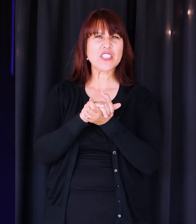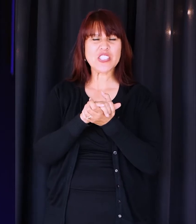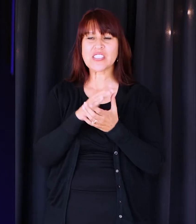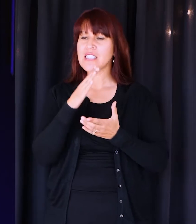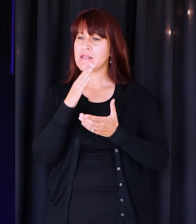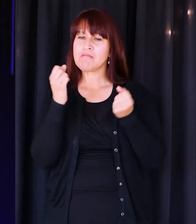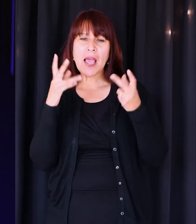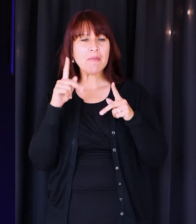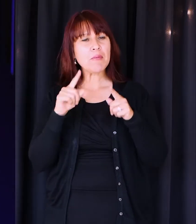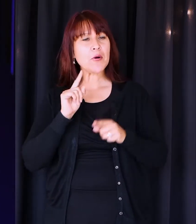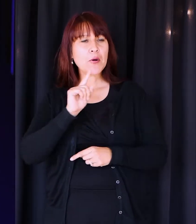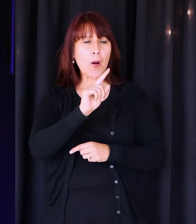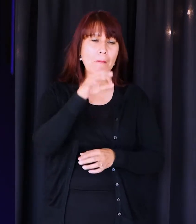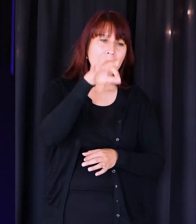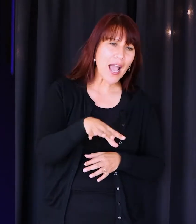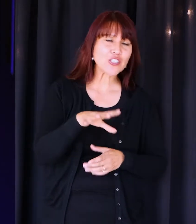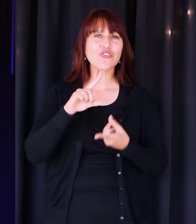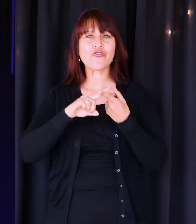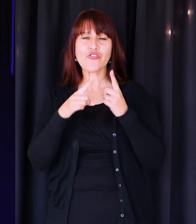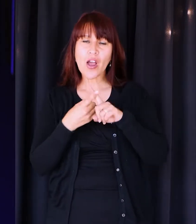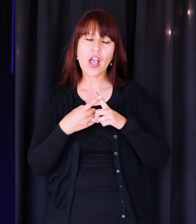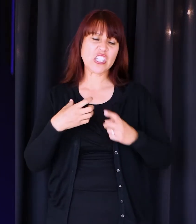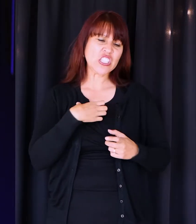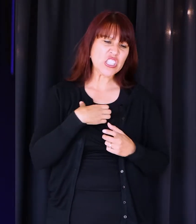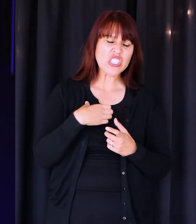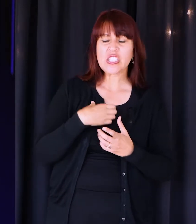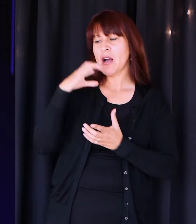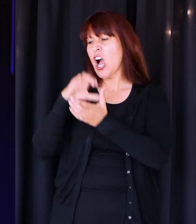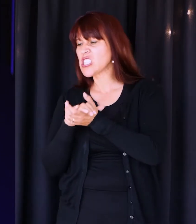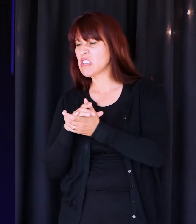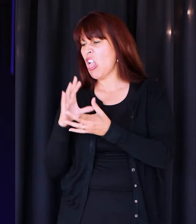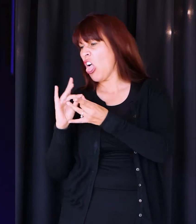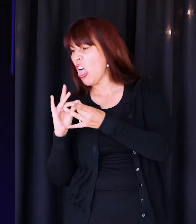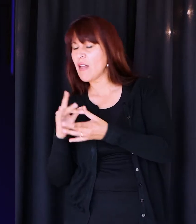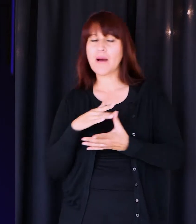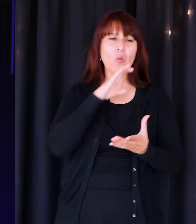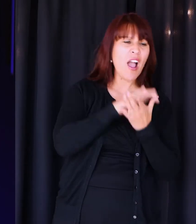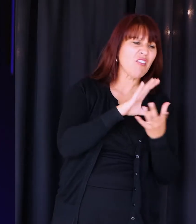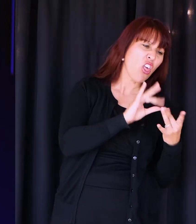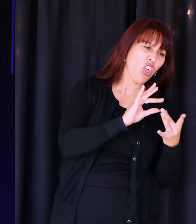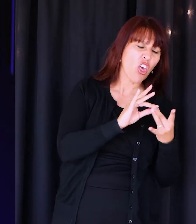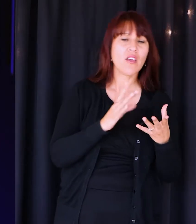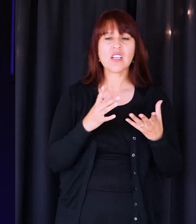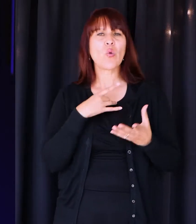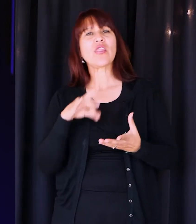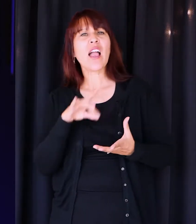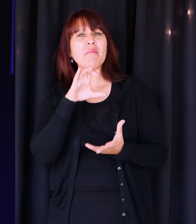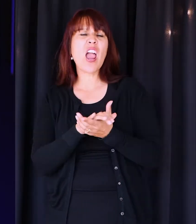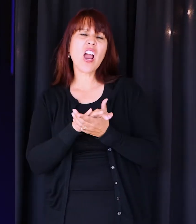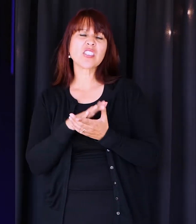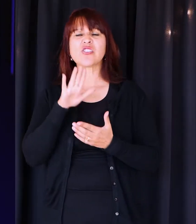coming to their pastors or to their friends and complaining about their spouse. They didn't like their marriage. Their marriage was